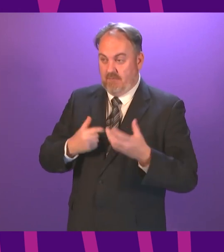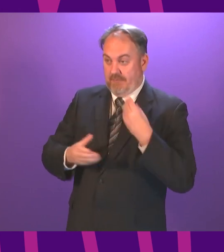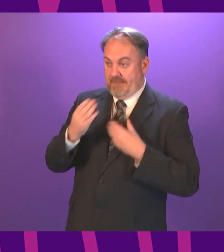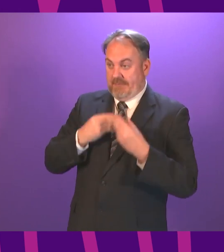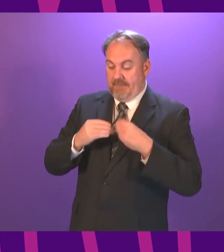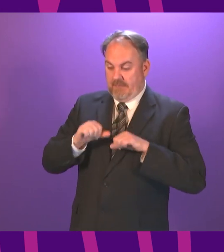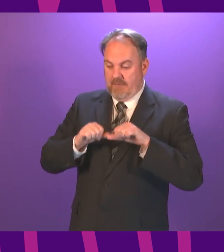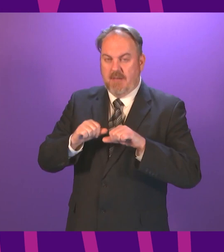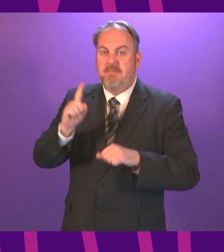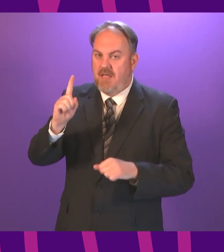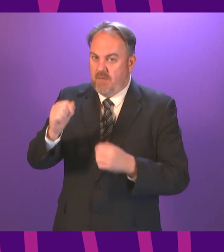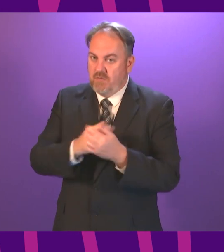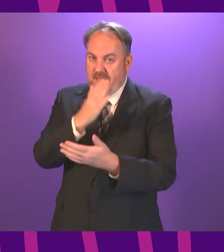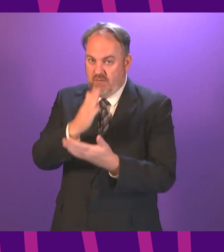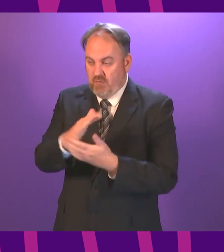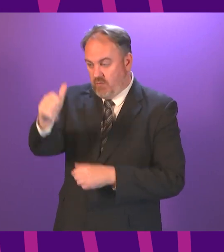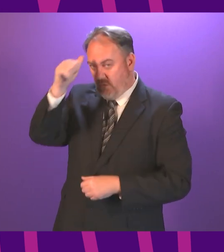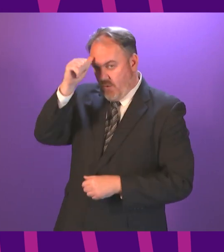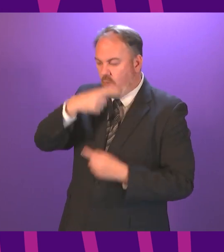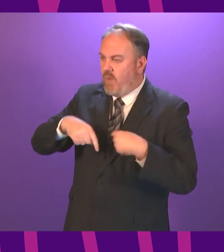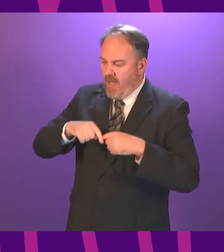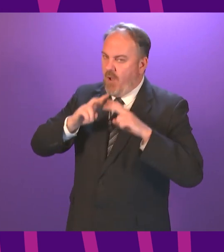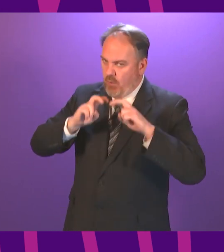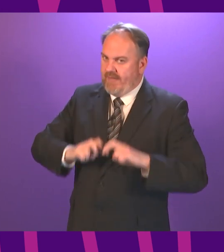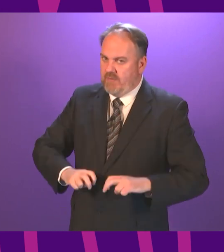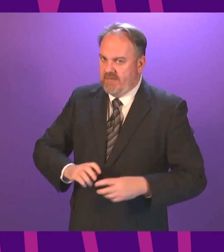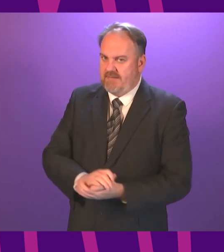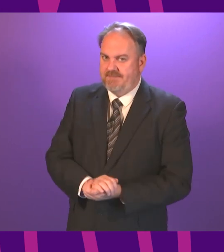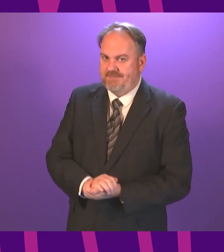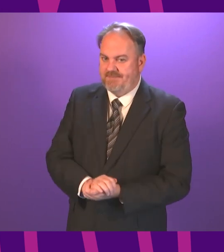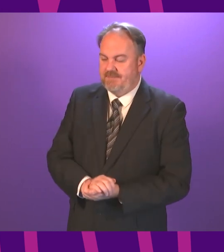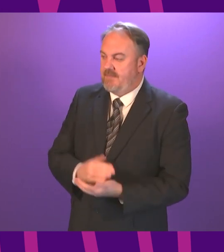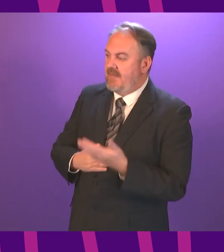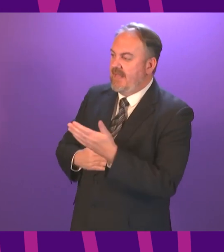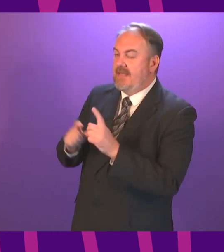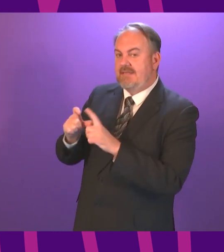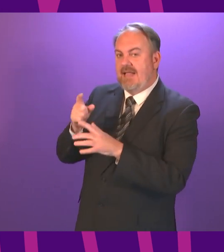but I give him the assurance that all of this is being actively looked at. Hon. Antony M Burgess.